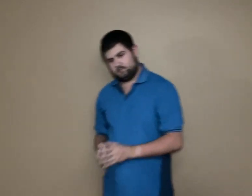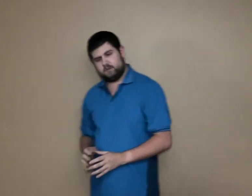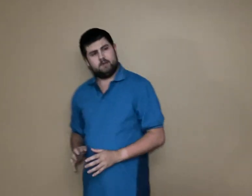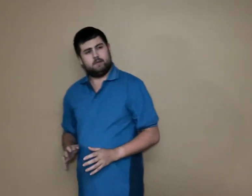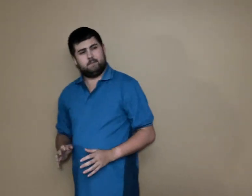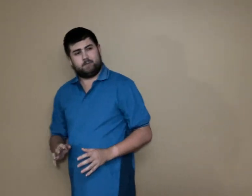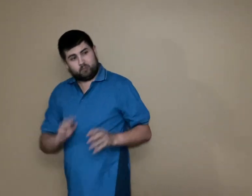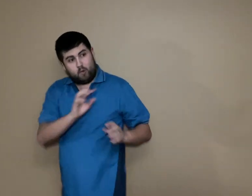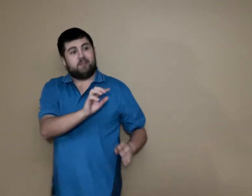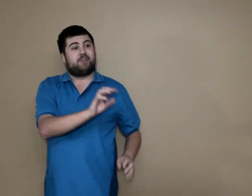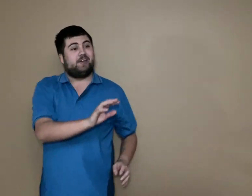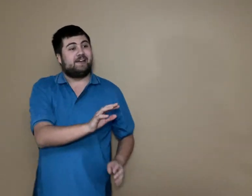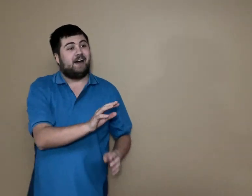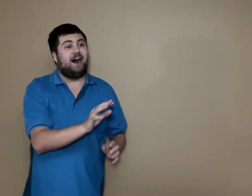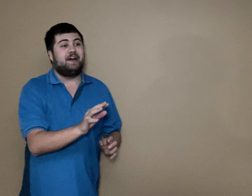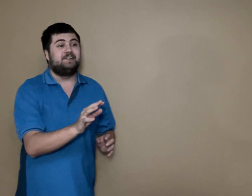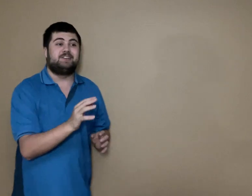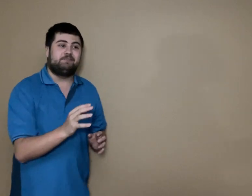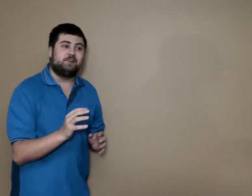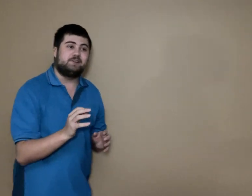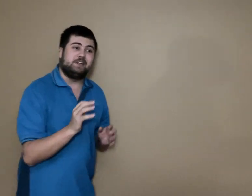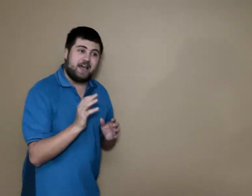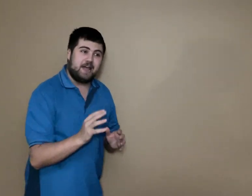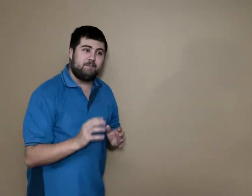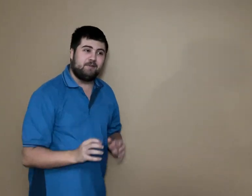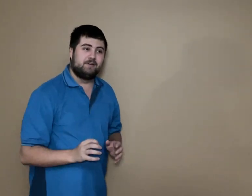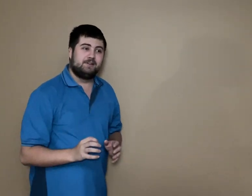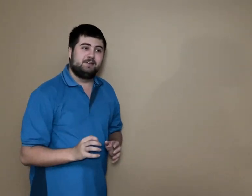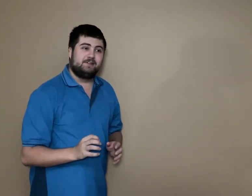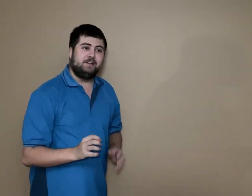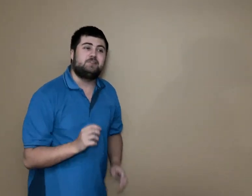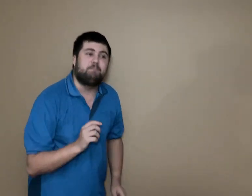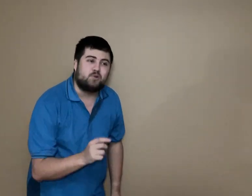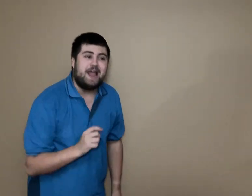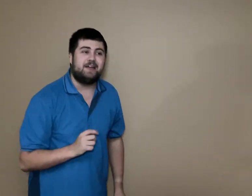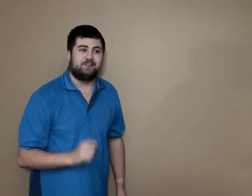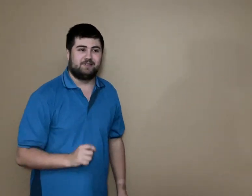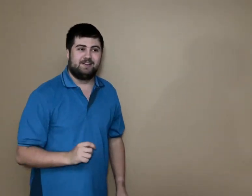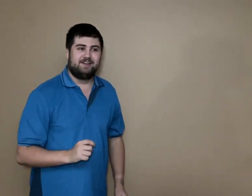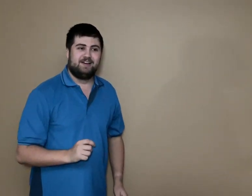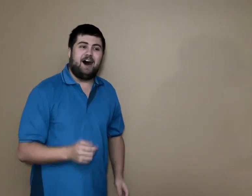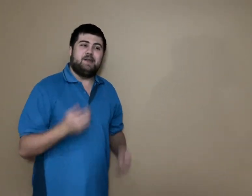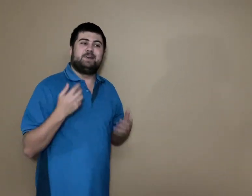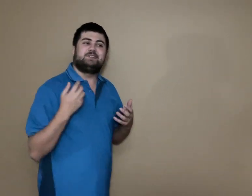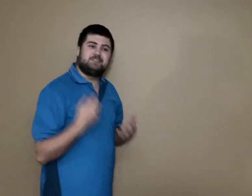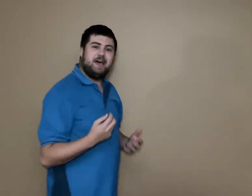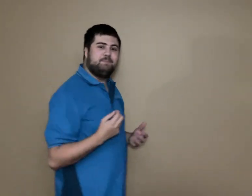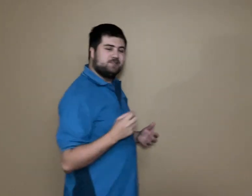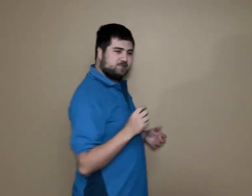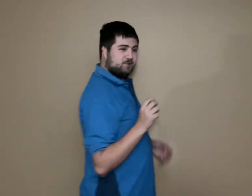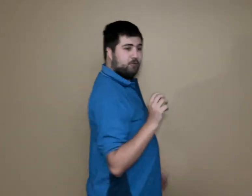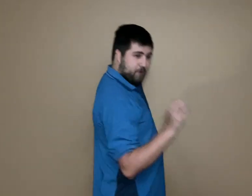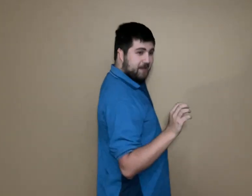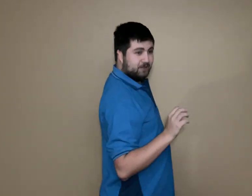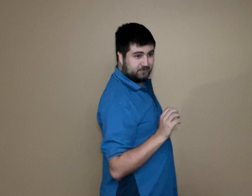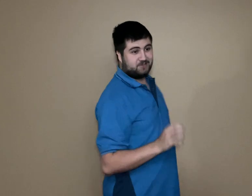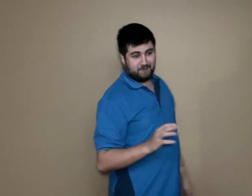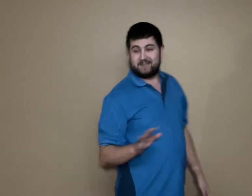But one thing I definitely am is a brand. I'm an established, well-respected